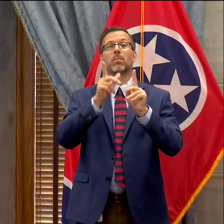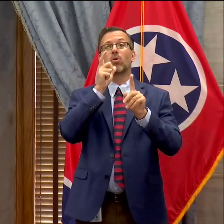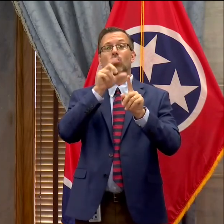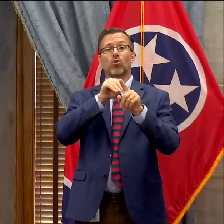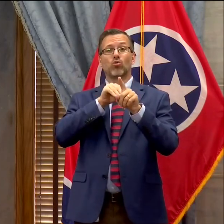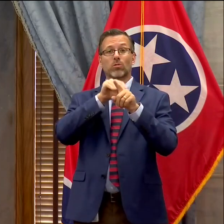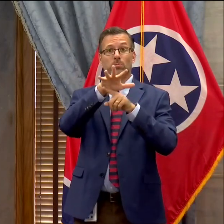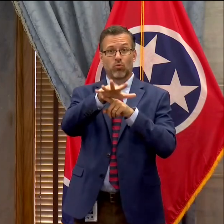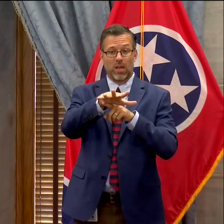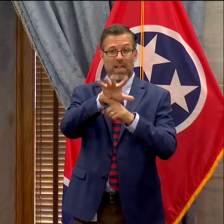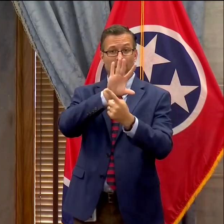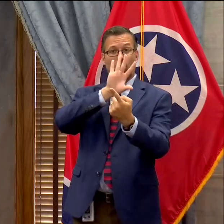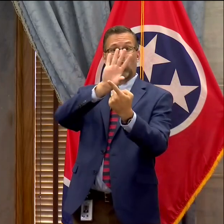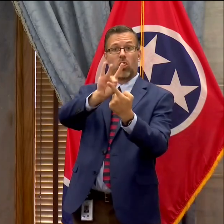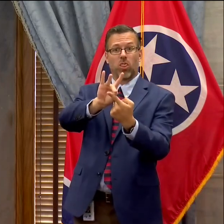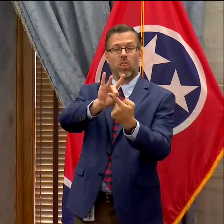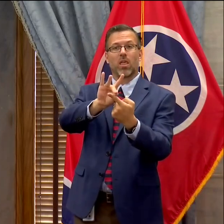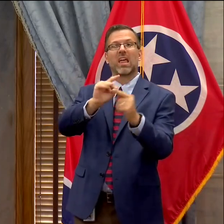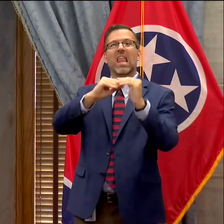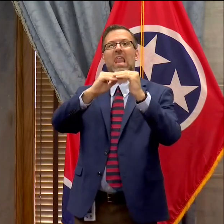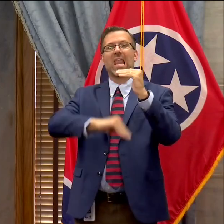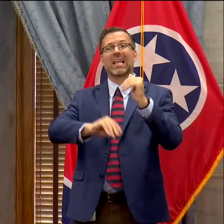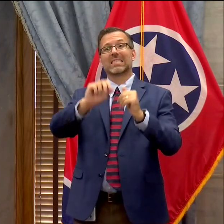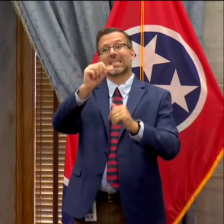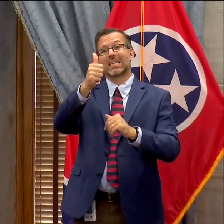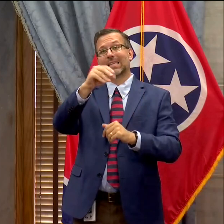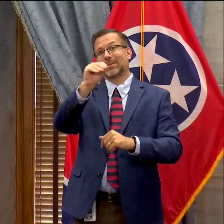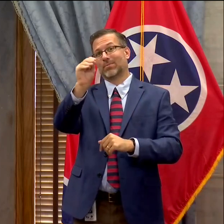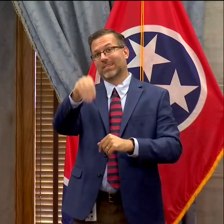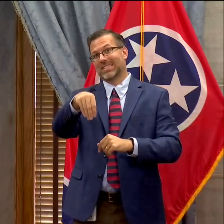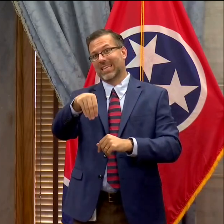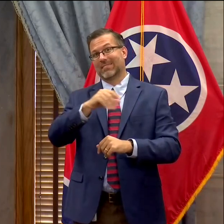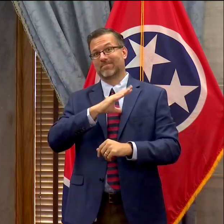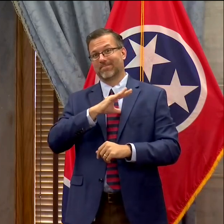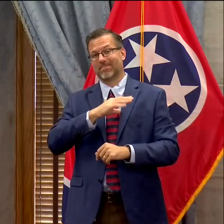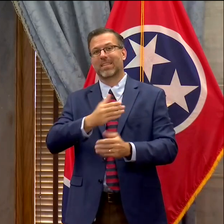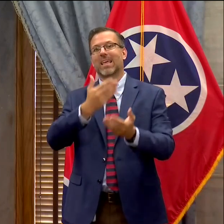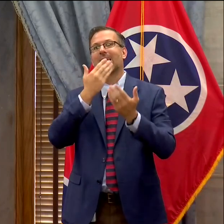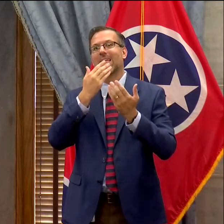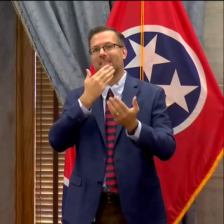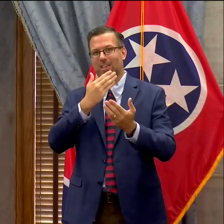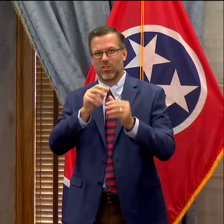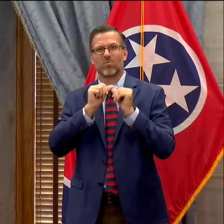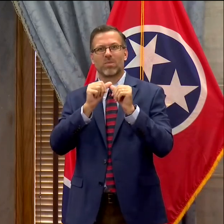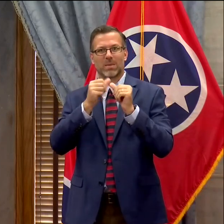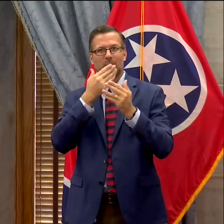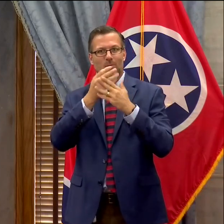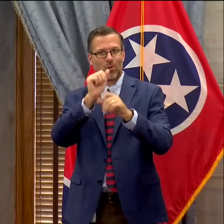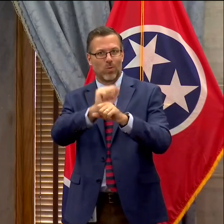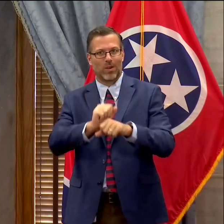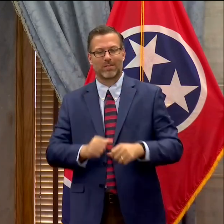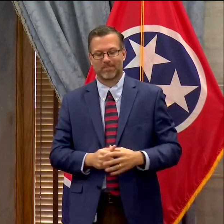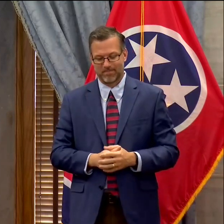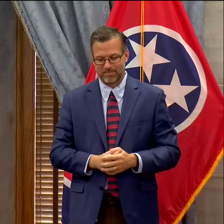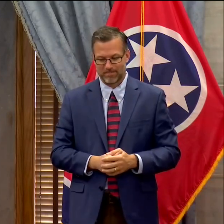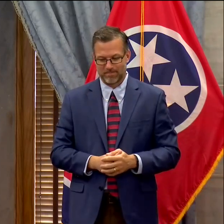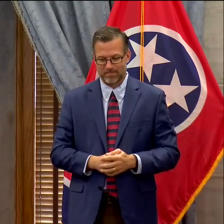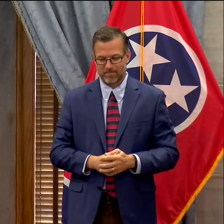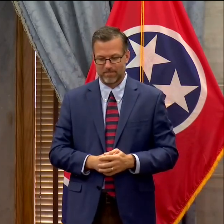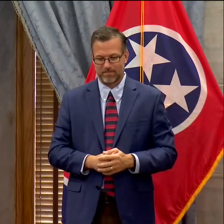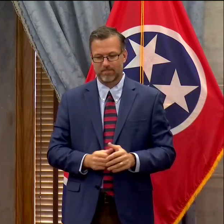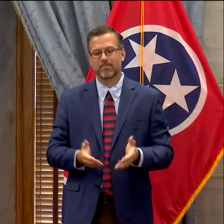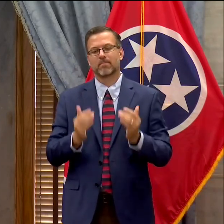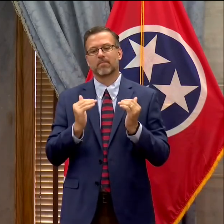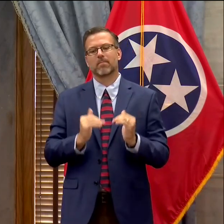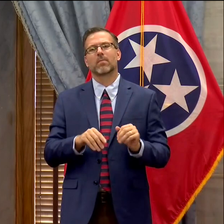in the right direction. So I want to take this moment to thank you for your efforts and to ask you to keep them up. What you may have also noticed is